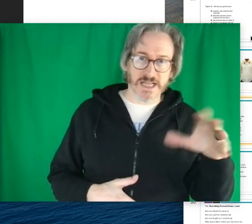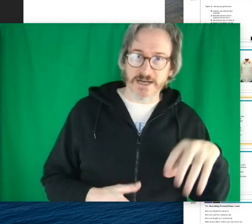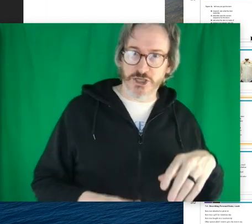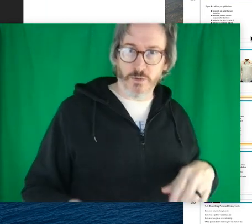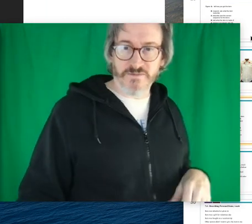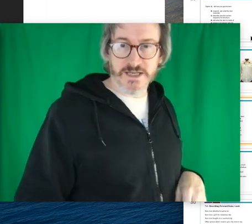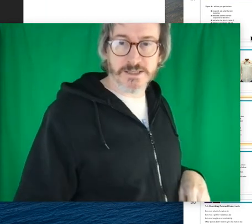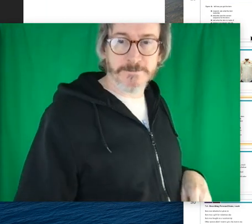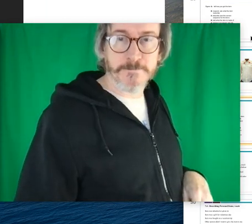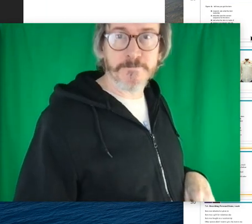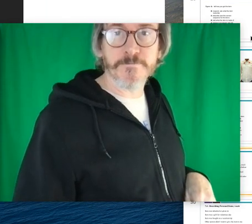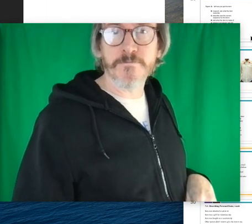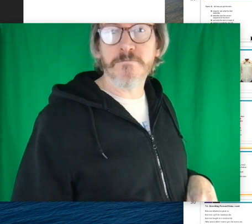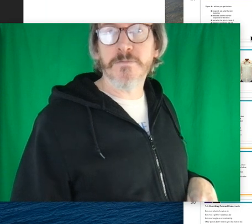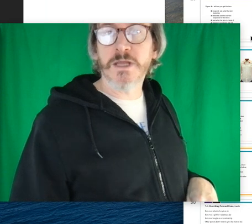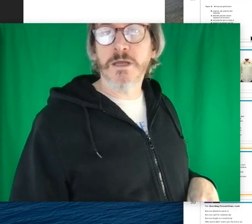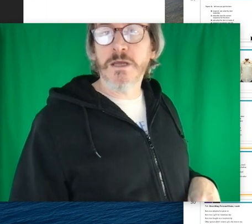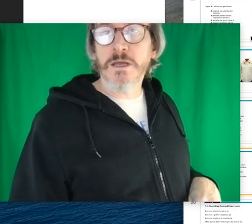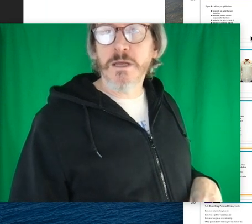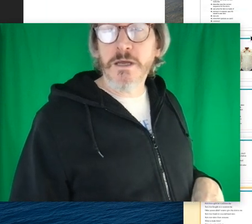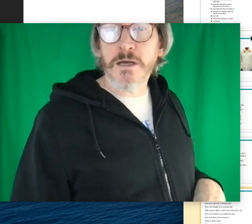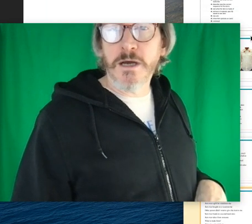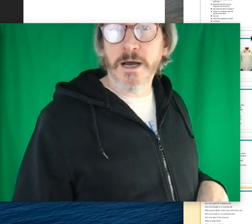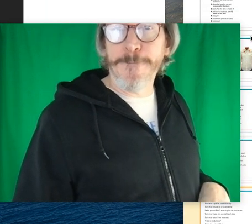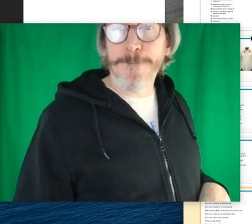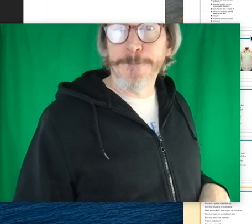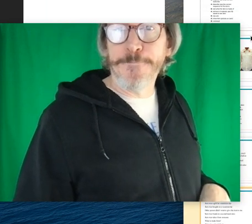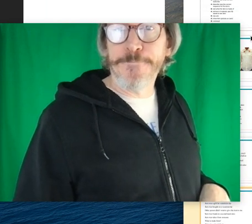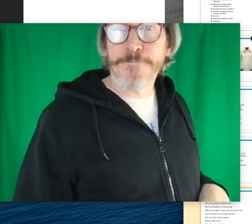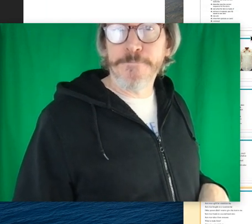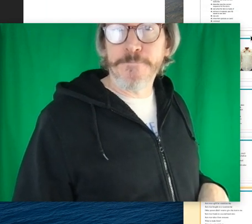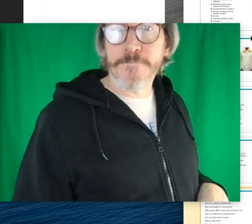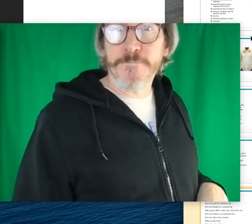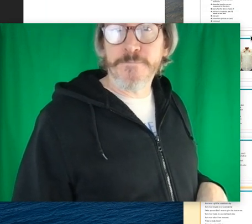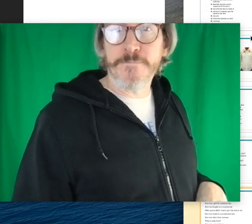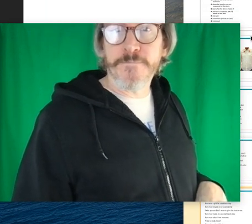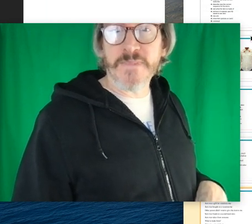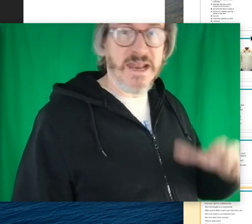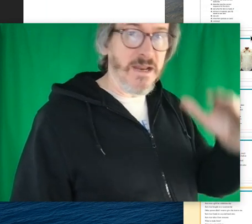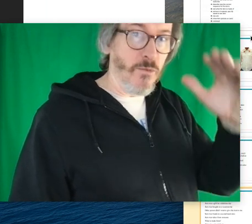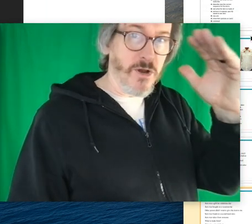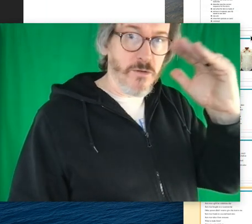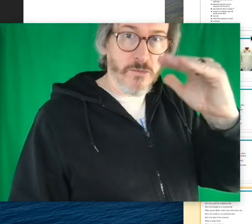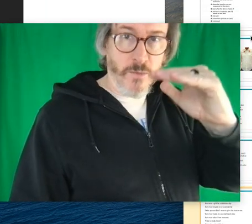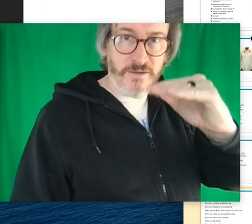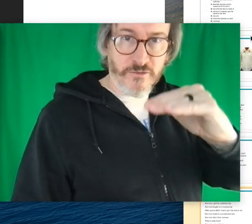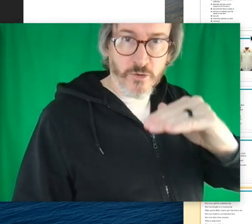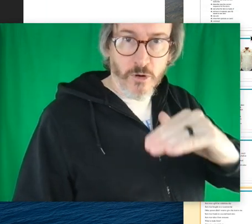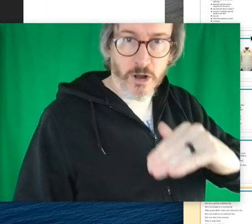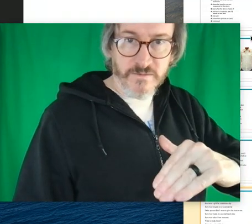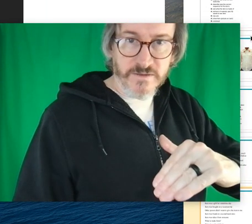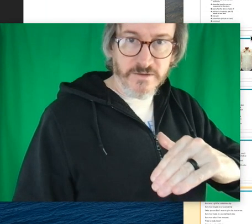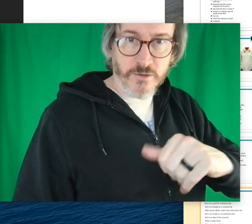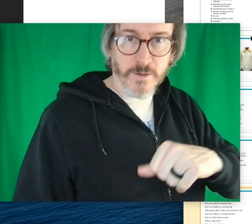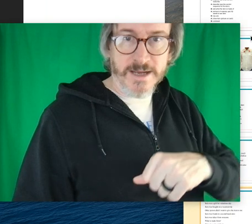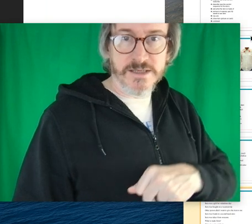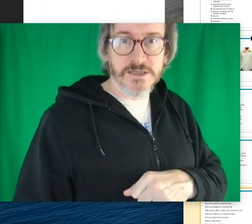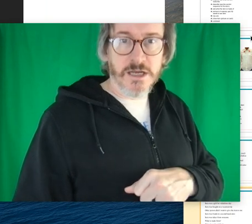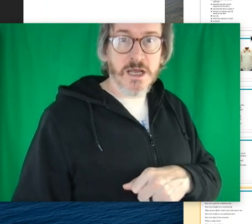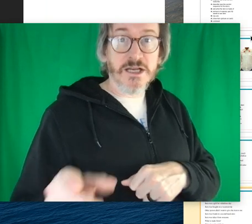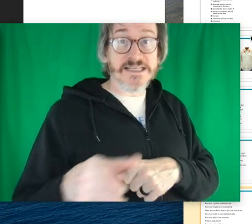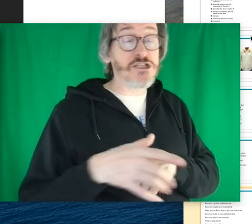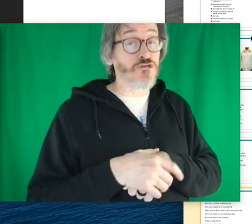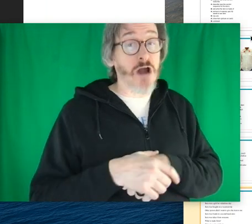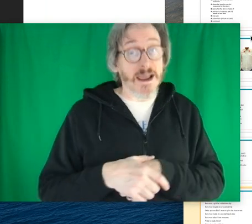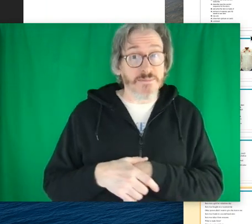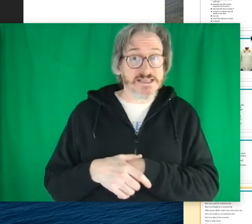the slideshow of this um and we went through all of the different ways